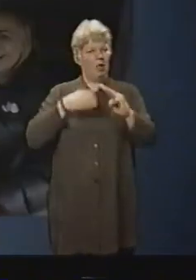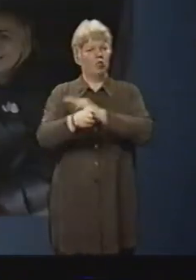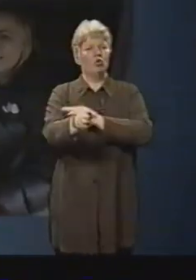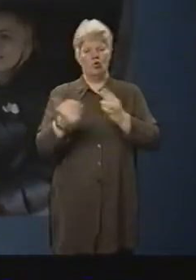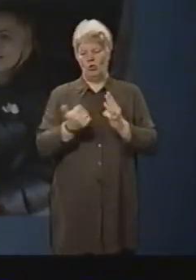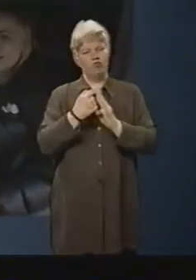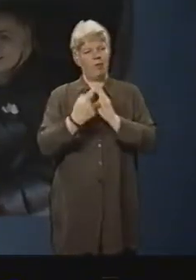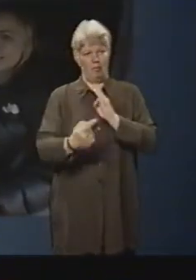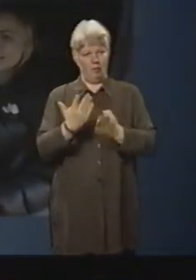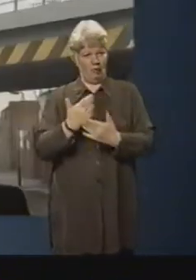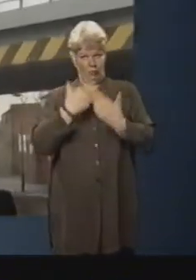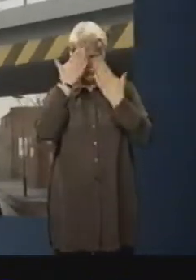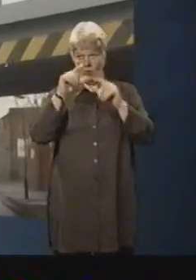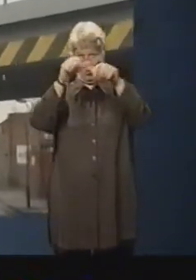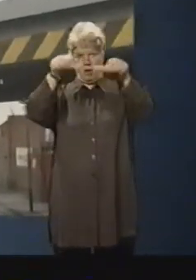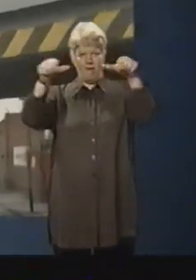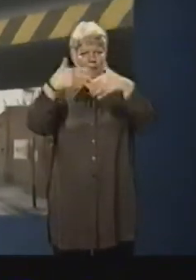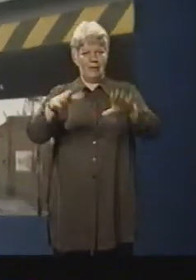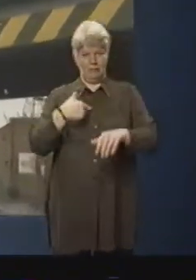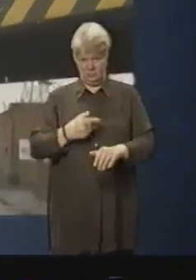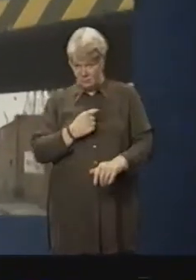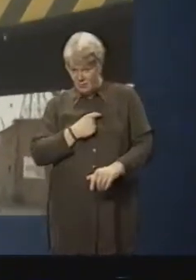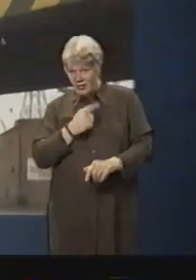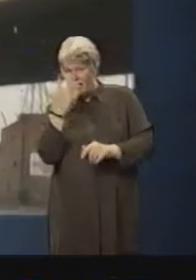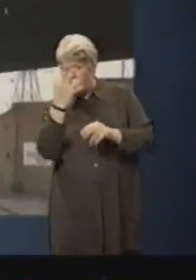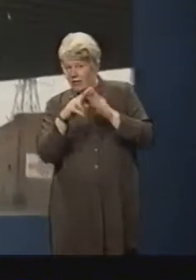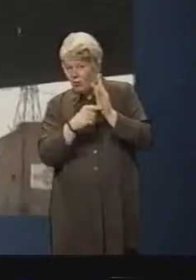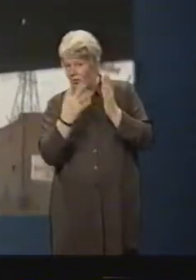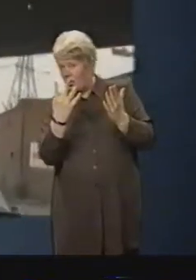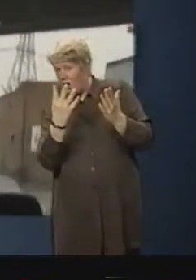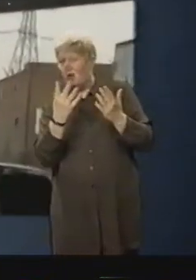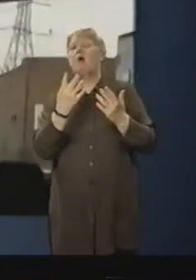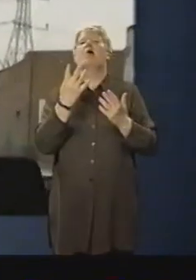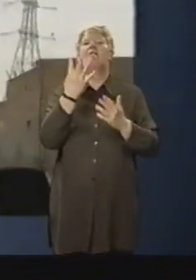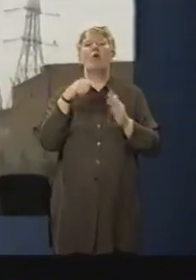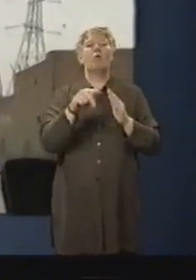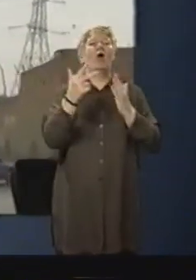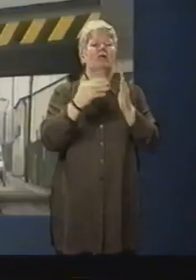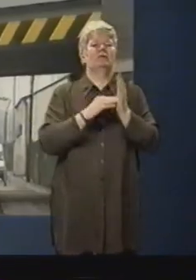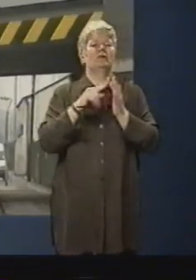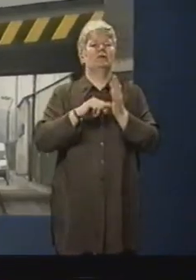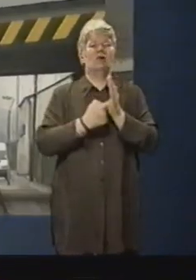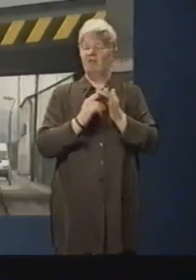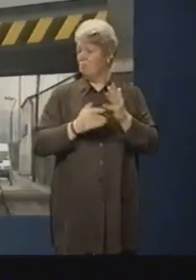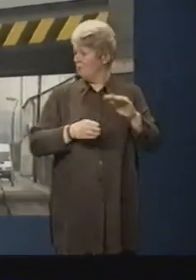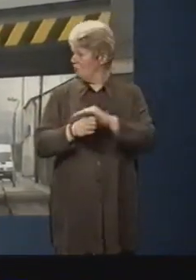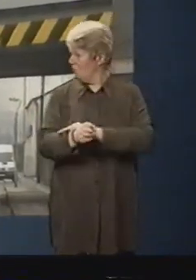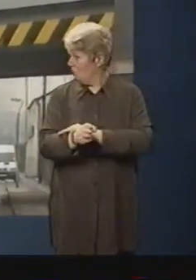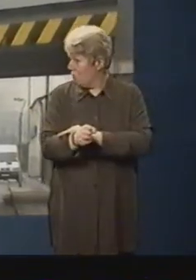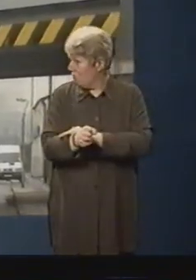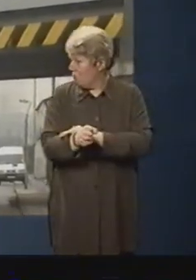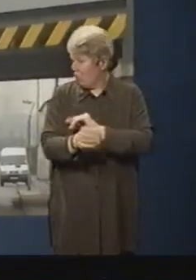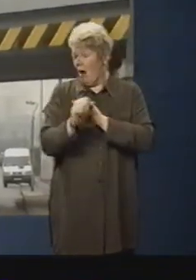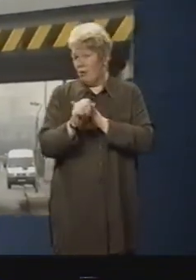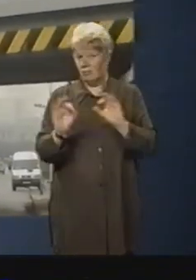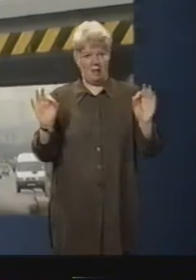I am quite nervous. What's that? 15 foot 9 inches. 4.8 metres. We haven't there was no fud. Well,